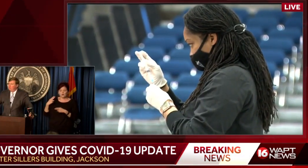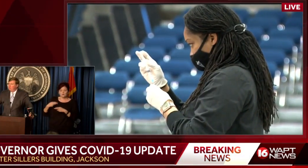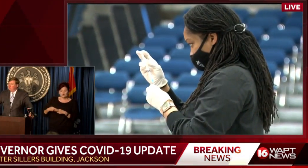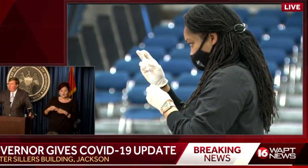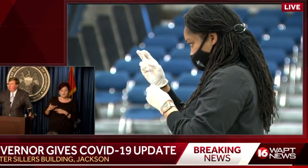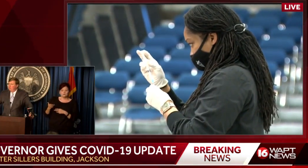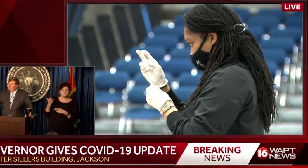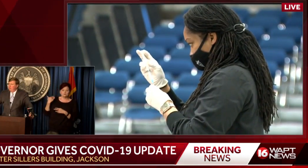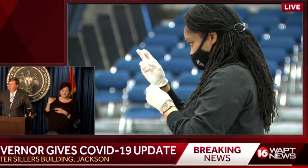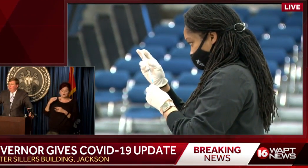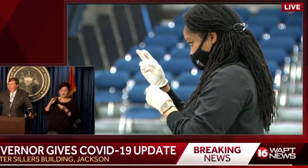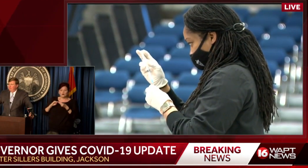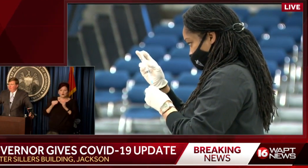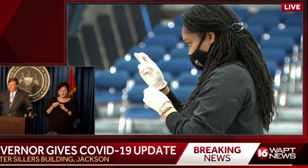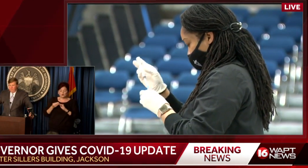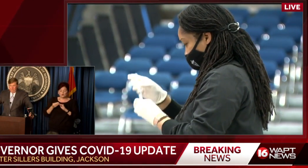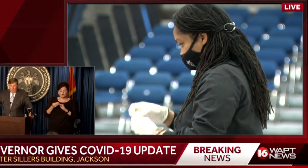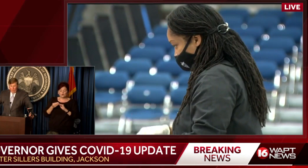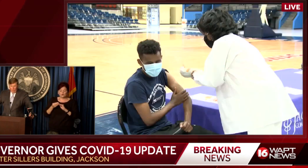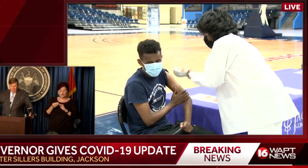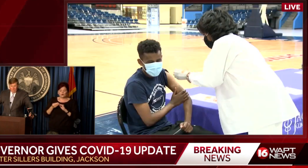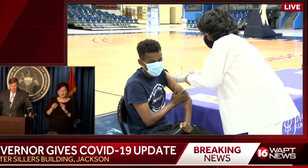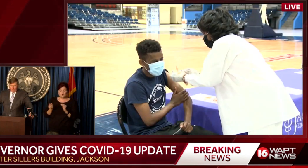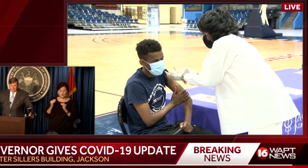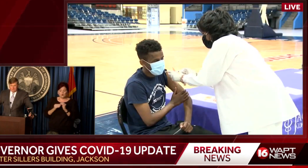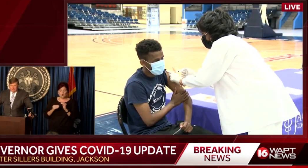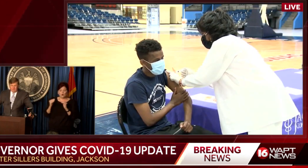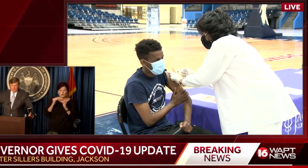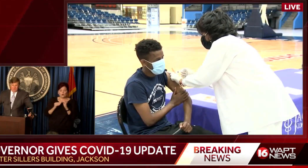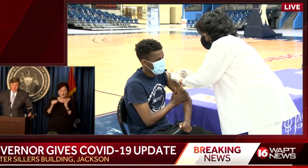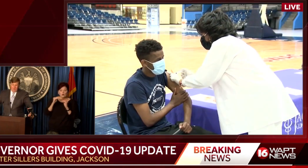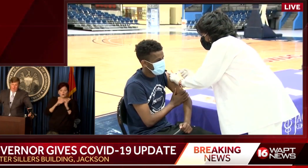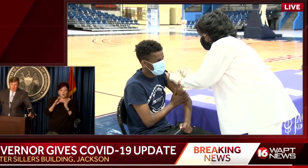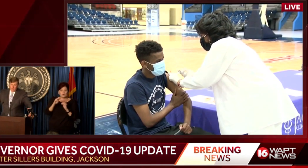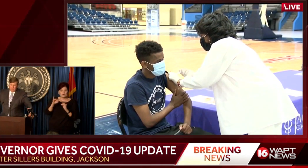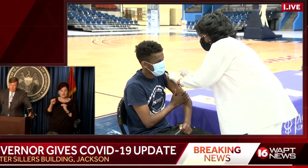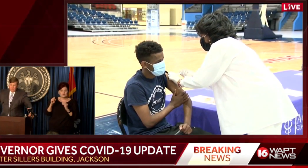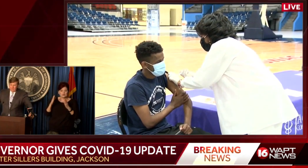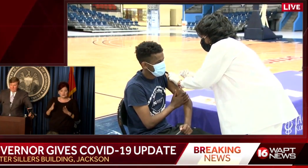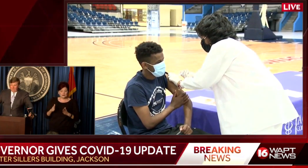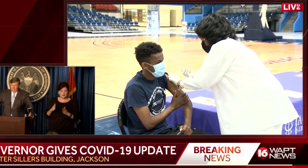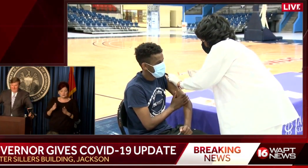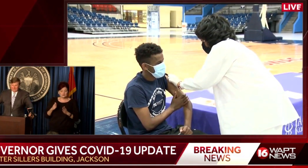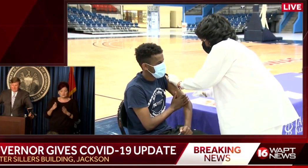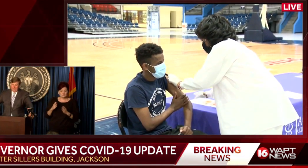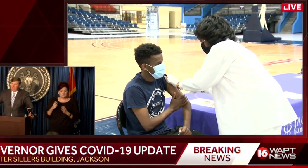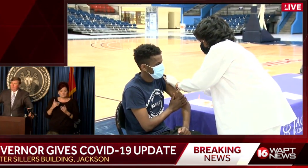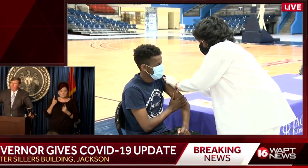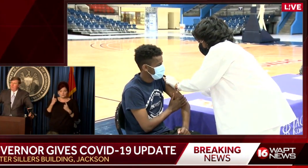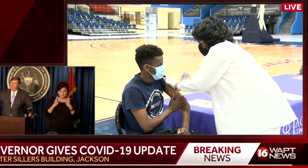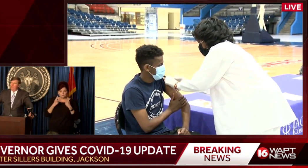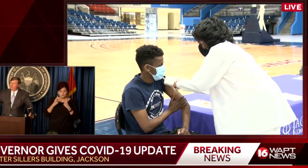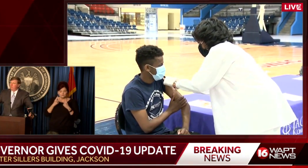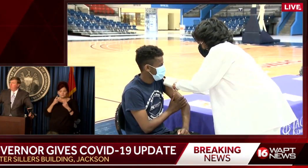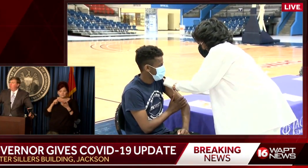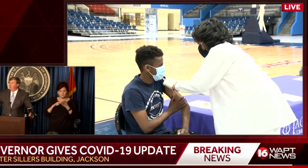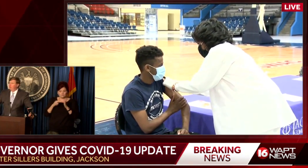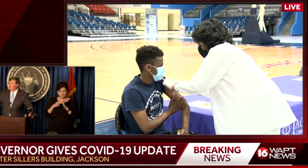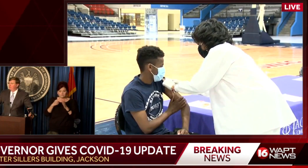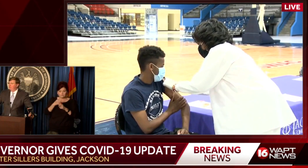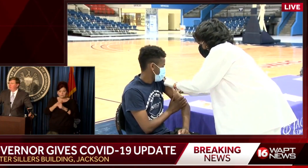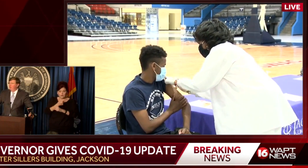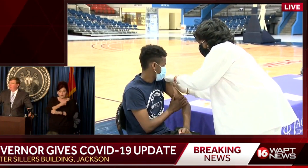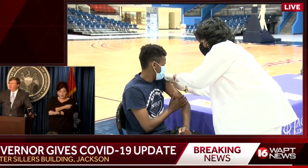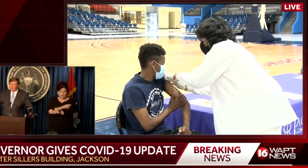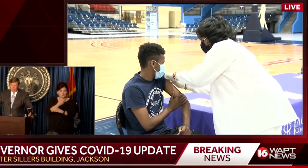the numbers earlier, however, more and more Mississippians are concluding that getting vaccinated is a good